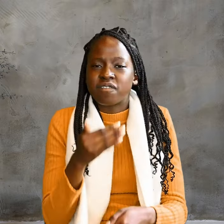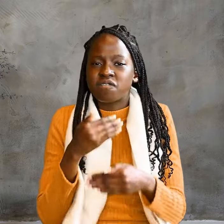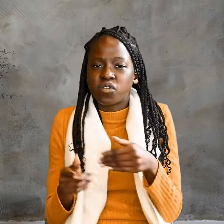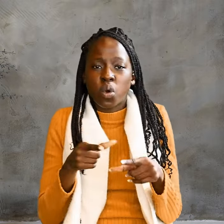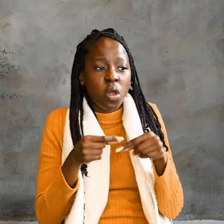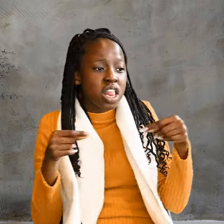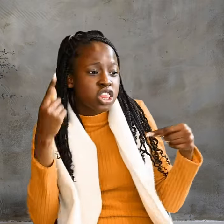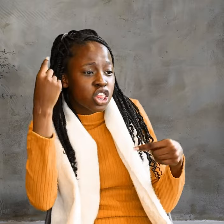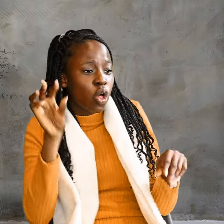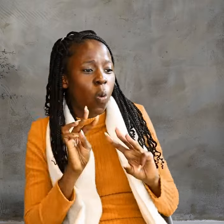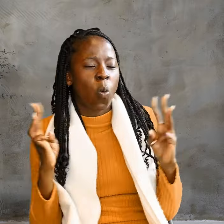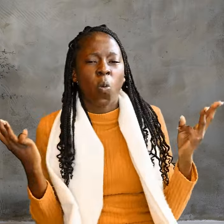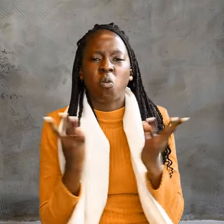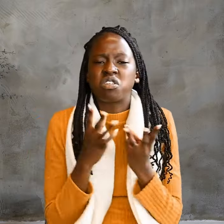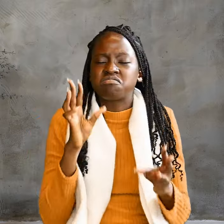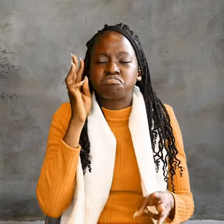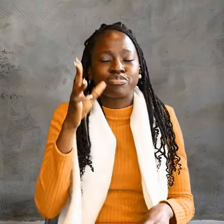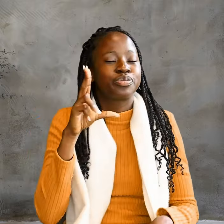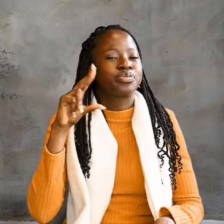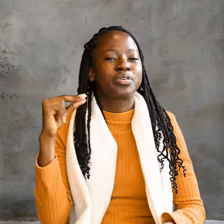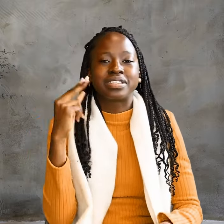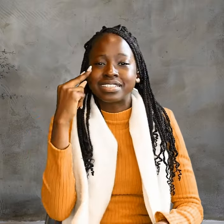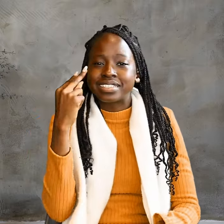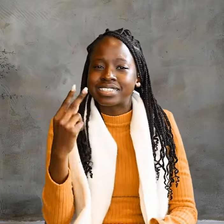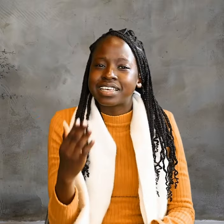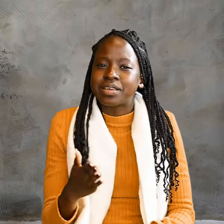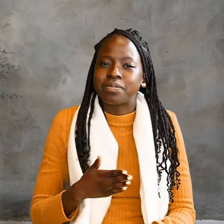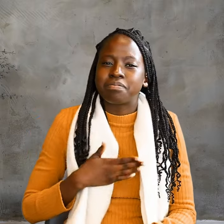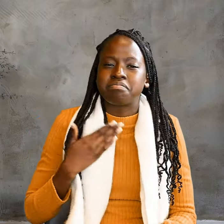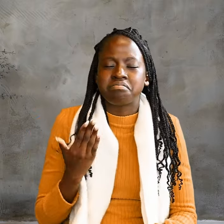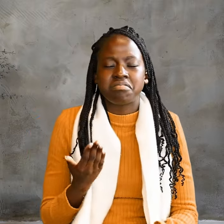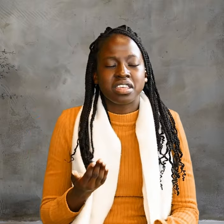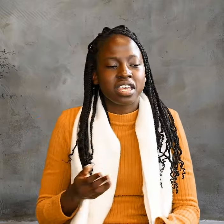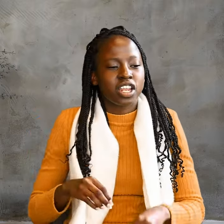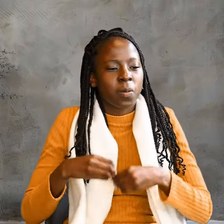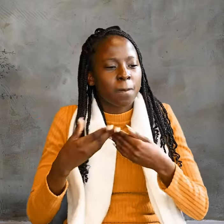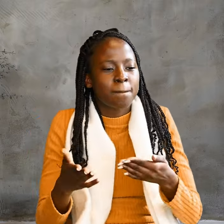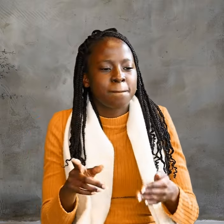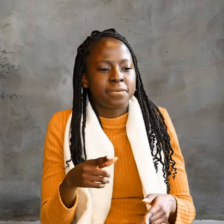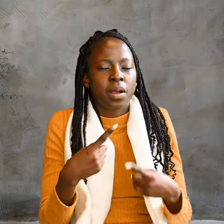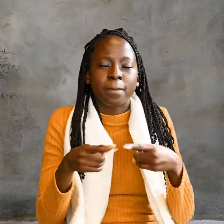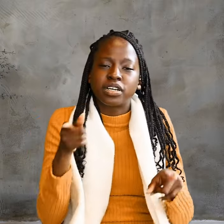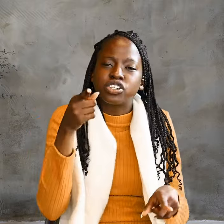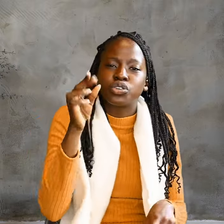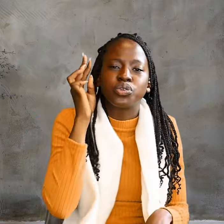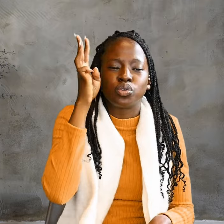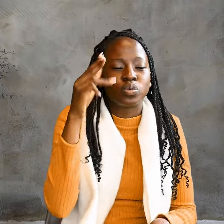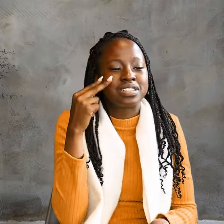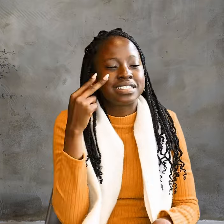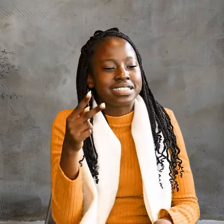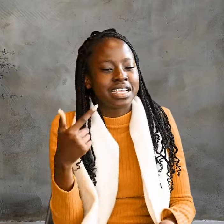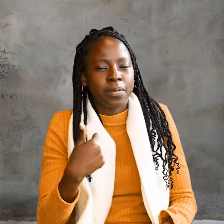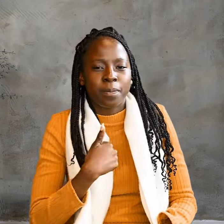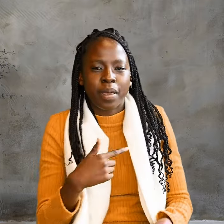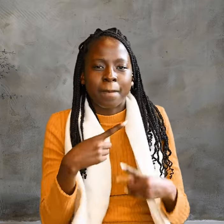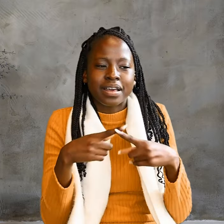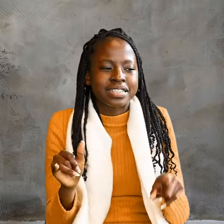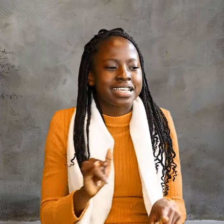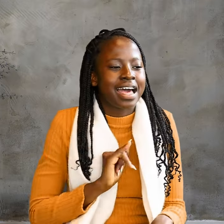not see me anymore, but you will see me because I live. You also will live.